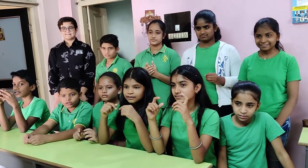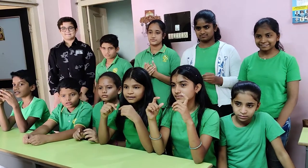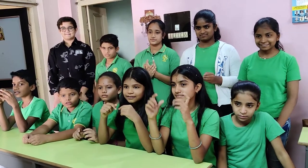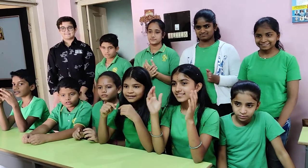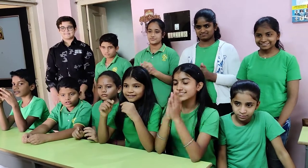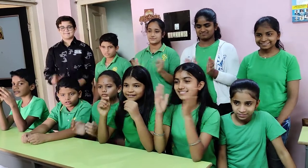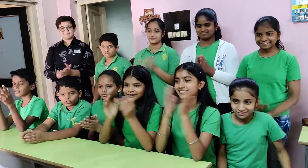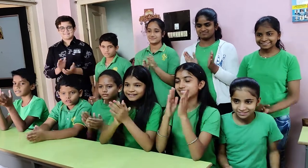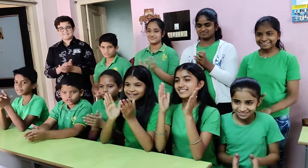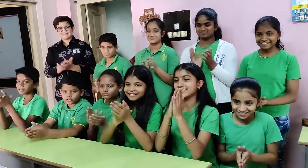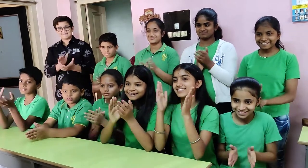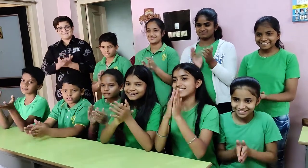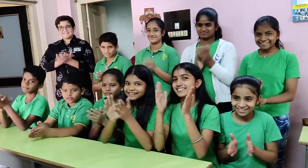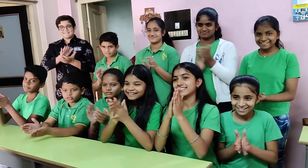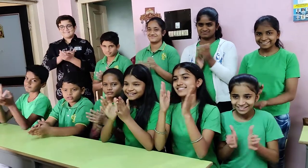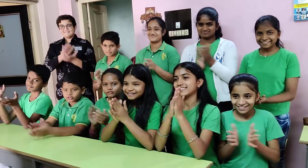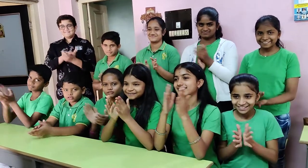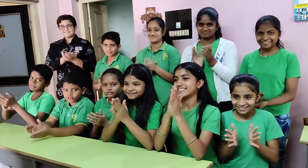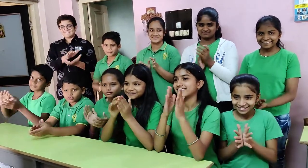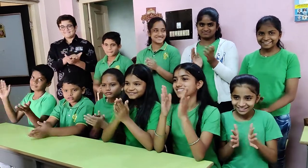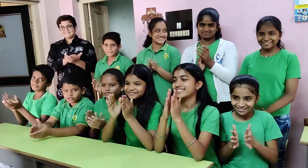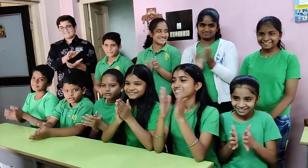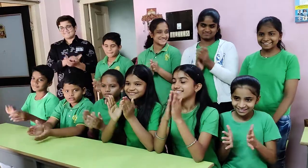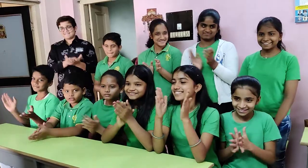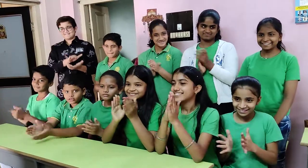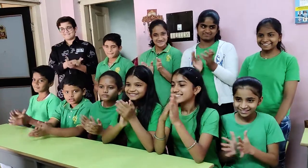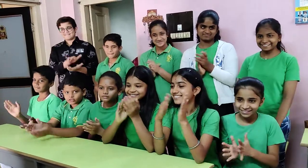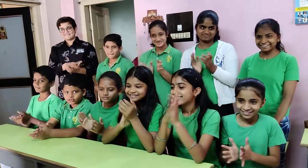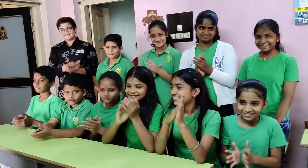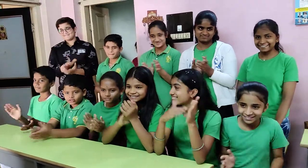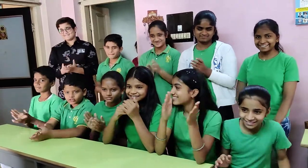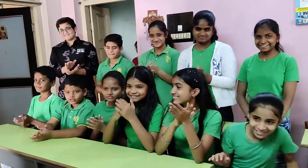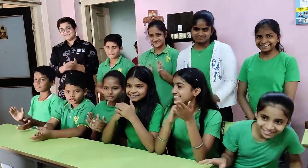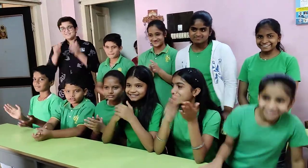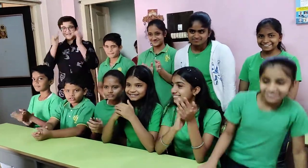Clap, clap. Clap, clap. Yes.